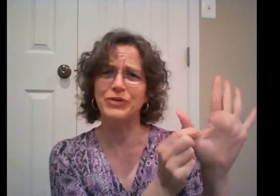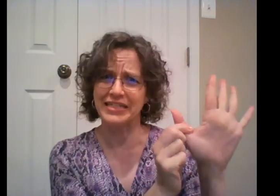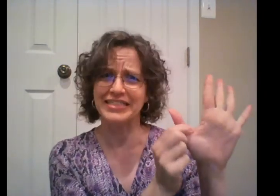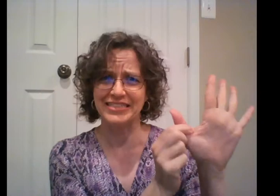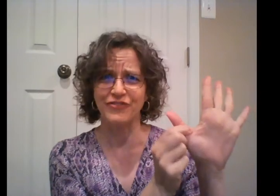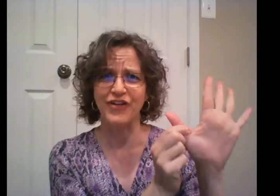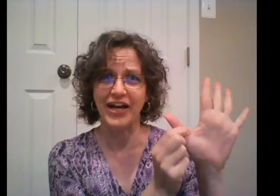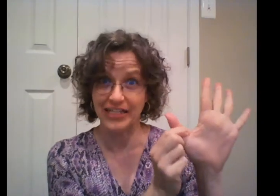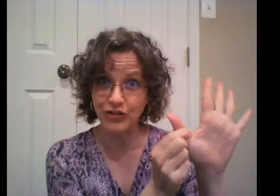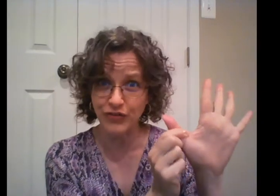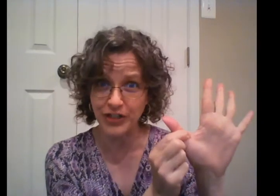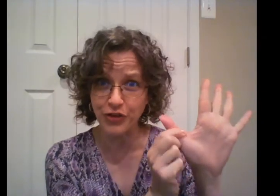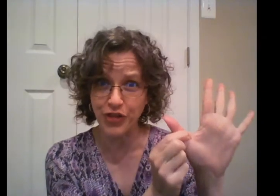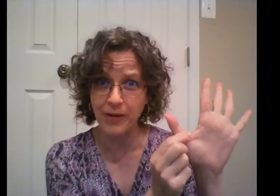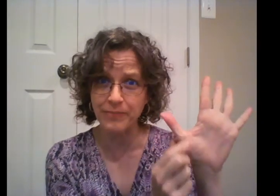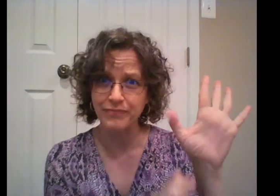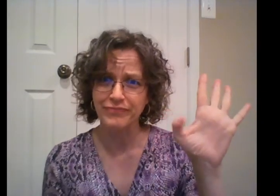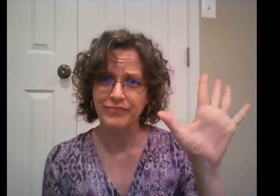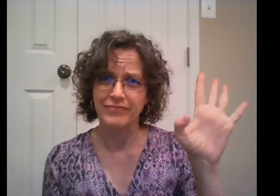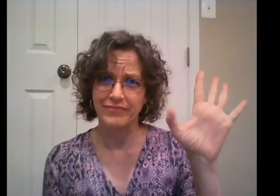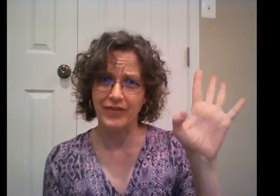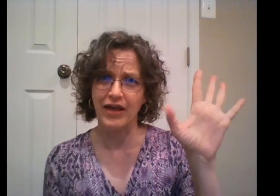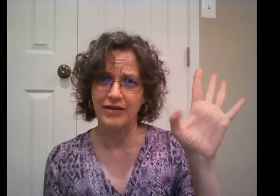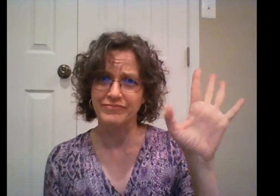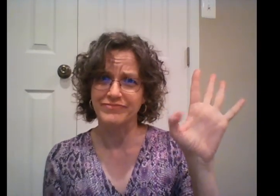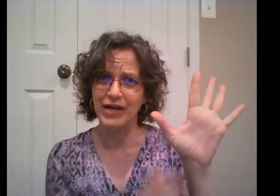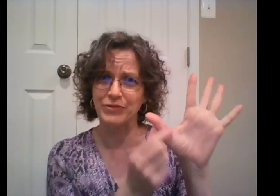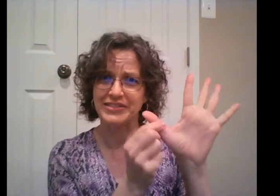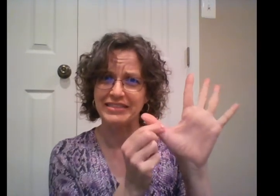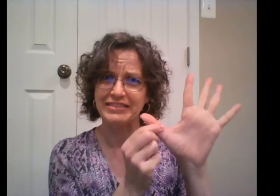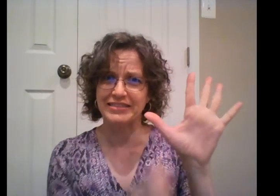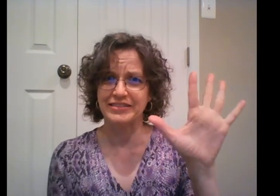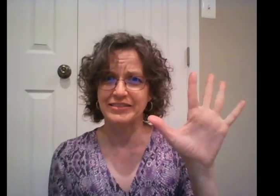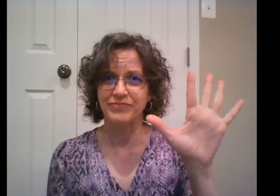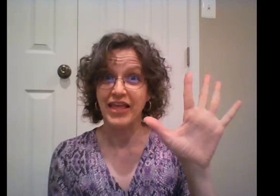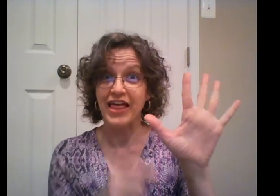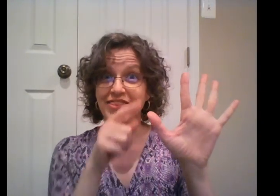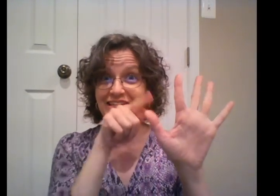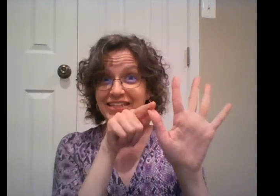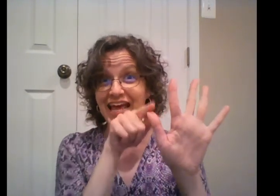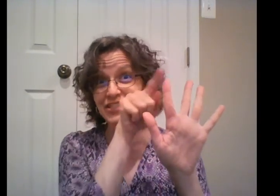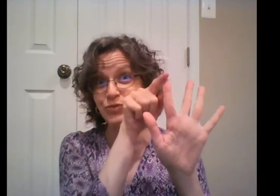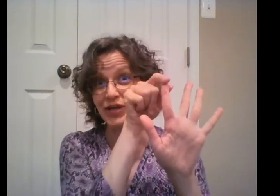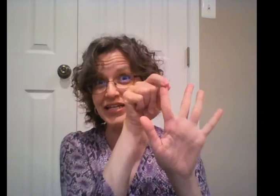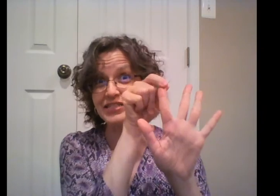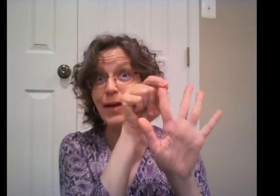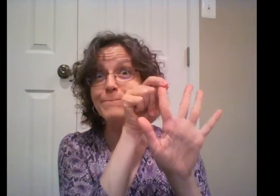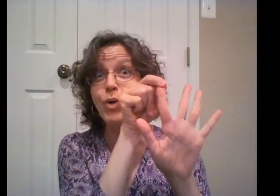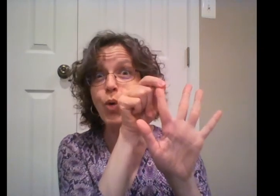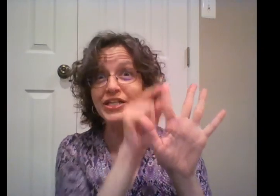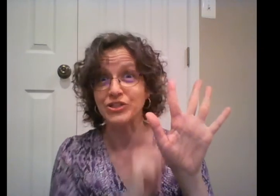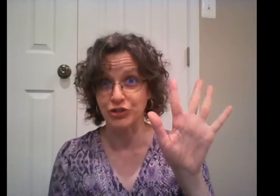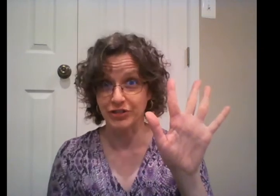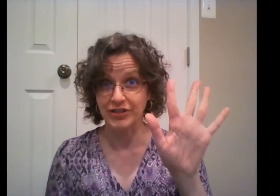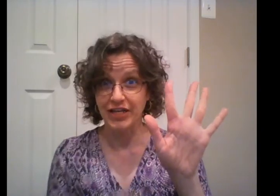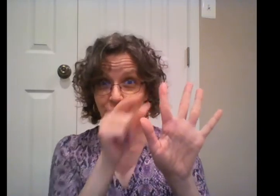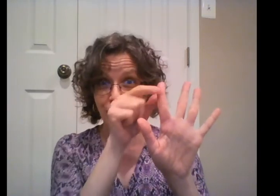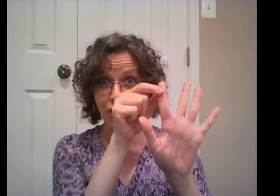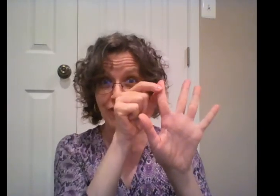pretty easy to find. Can you find your thumb? Yeah, that one's the easiest. The next one is Pointer. We call